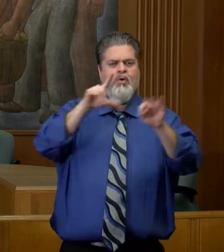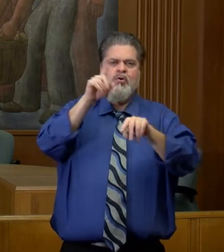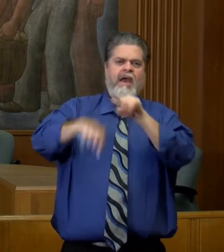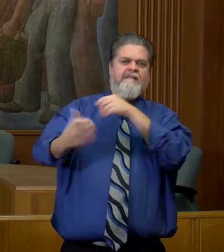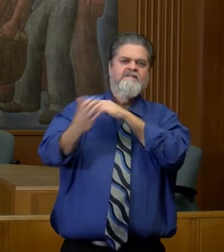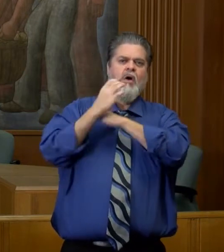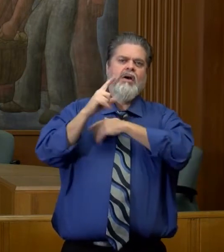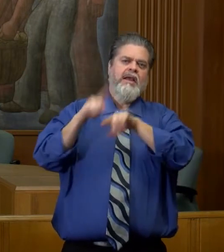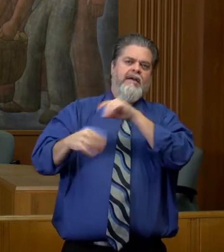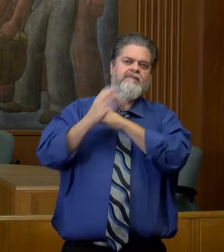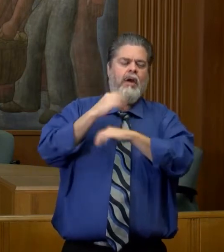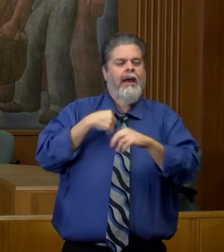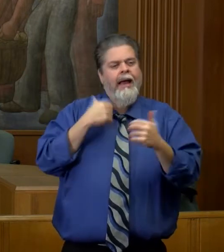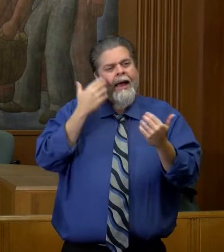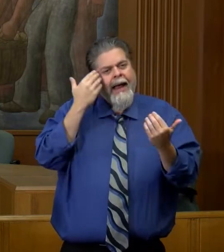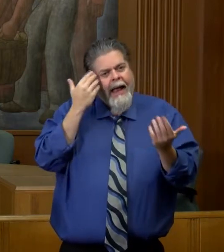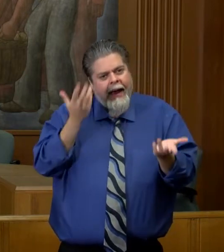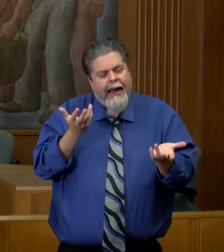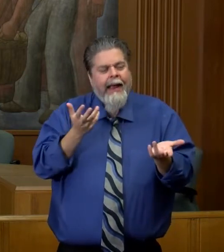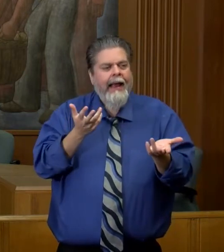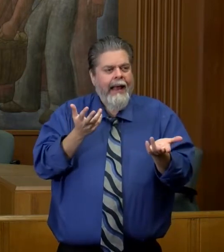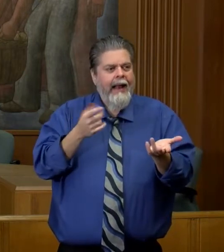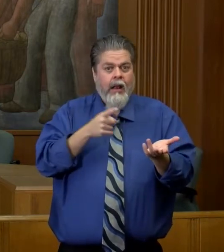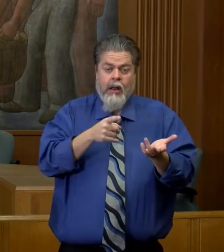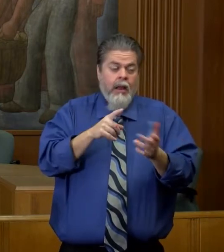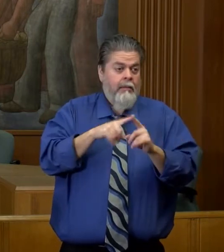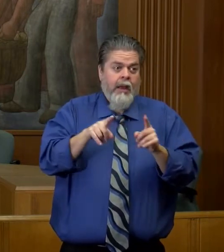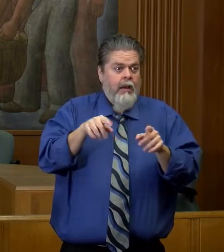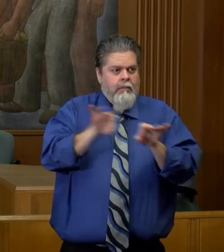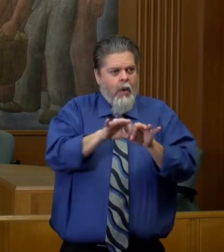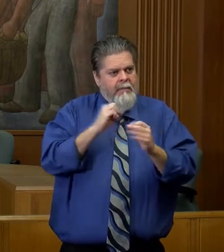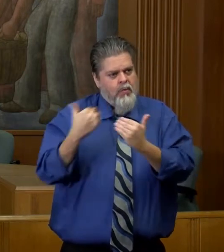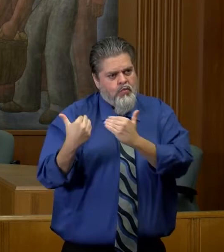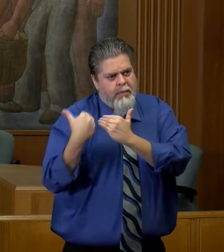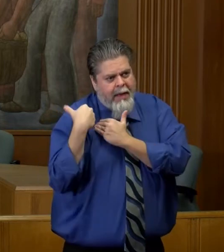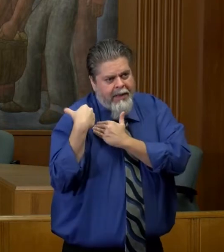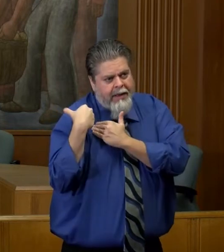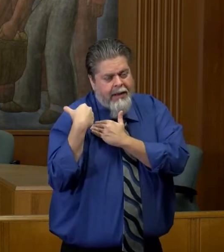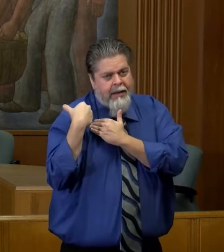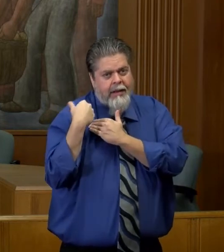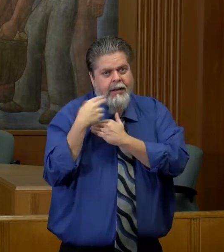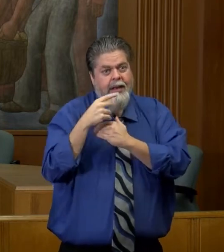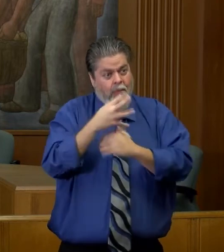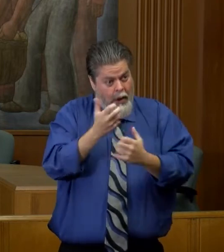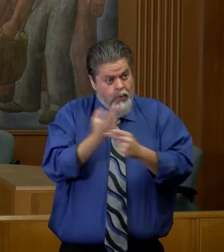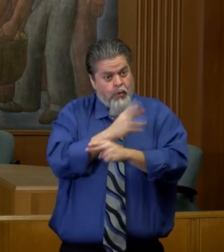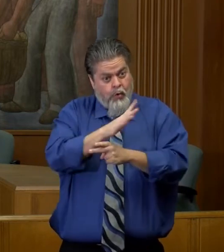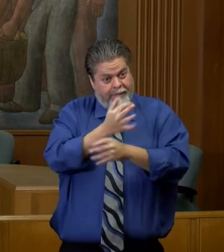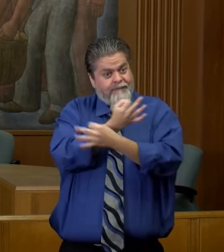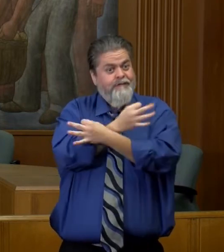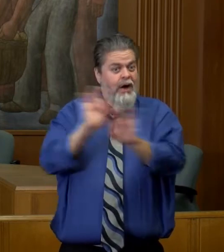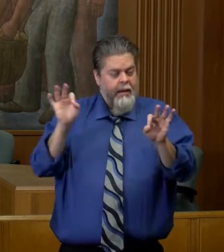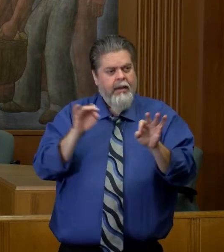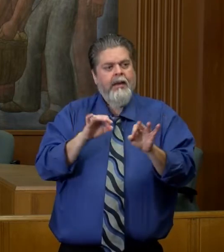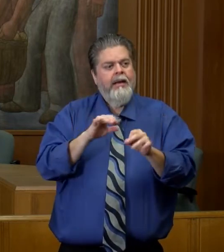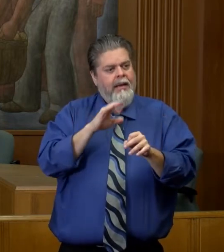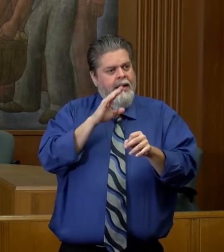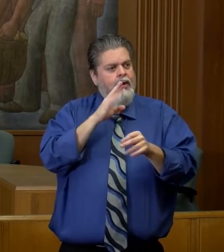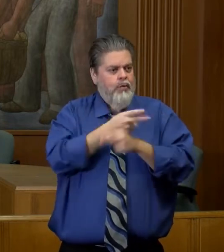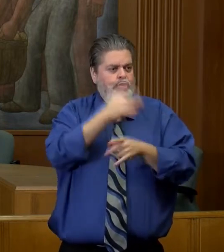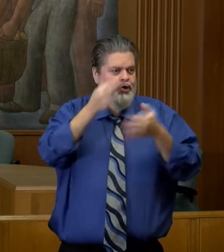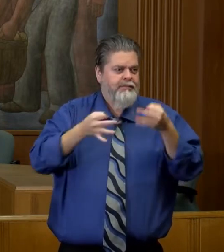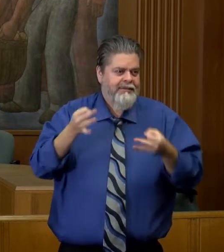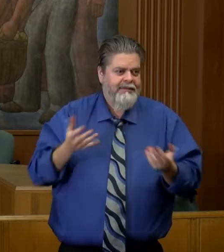seriously in this state, and they take their responsibility for those personal freedoms seriously. And I'm in agreement with that.